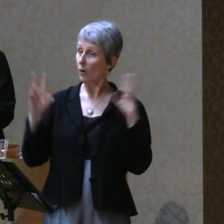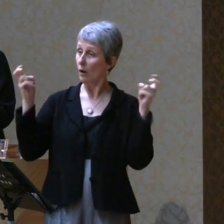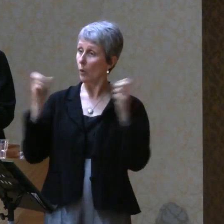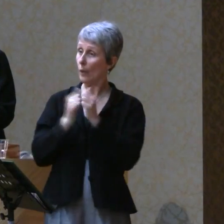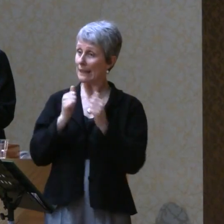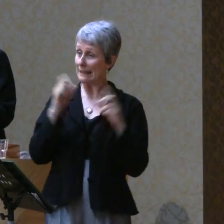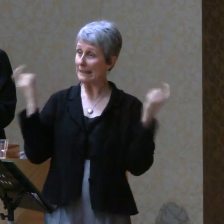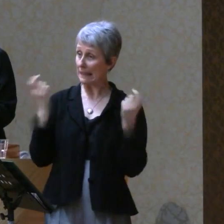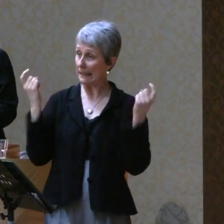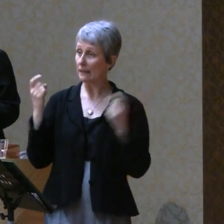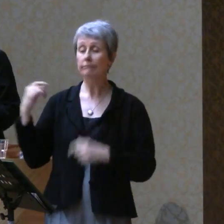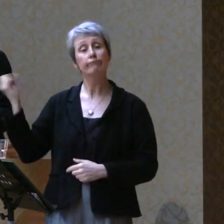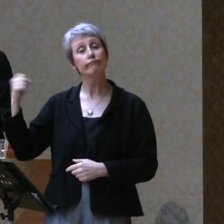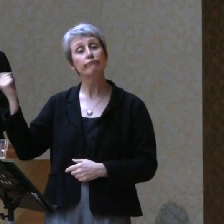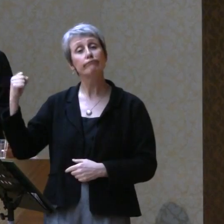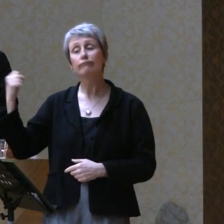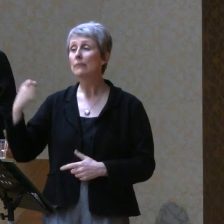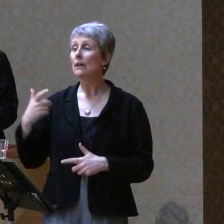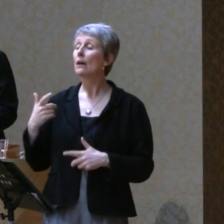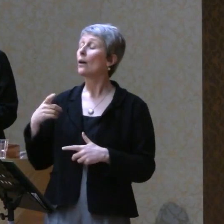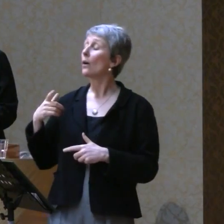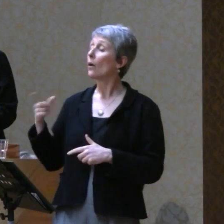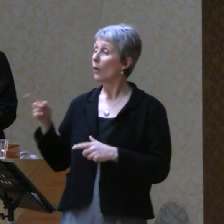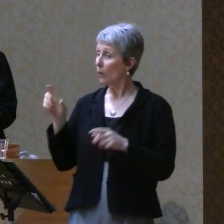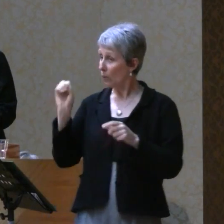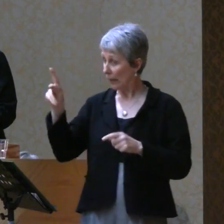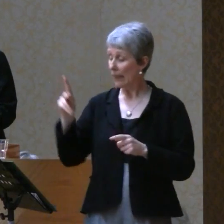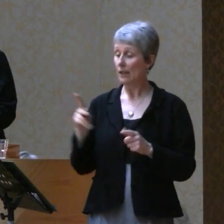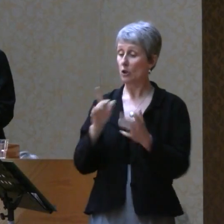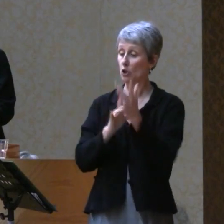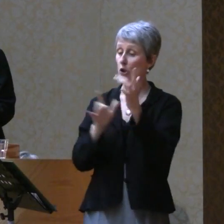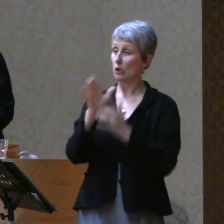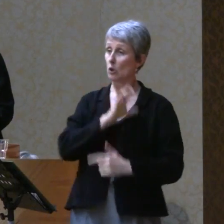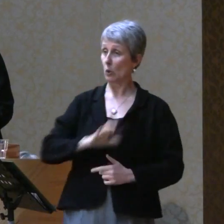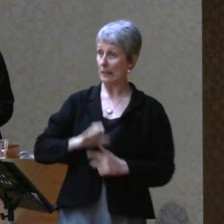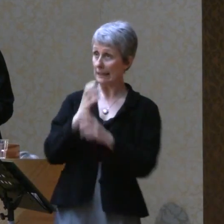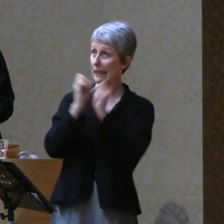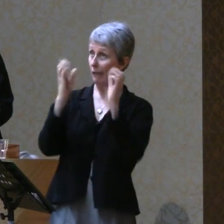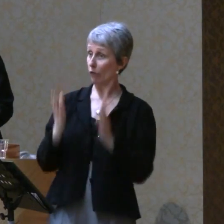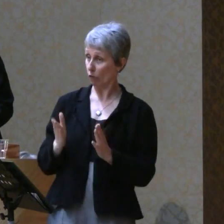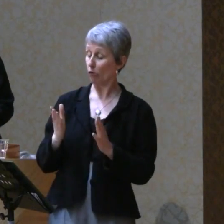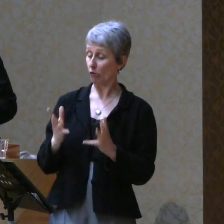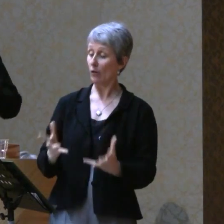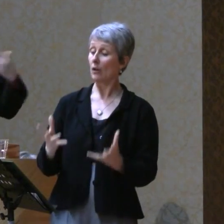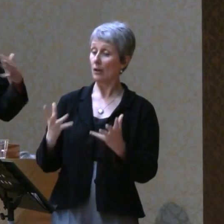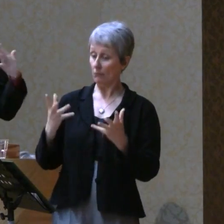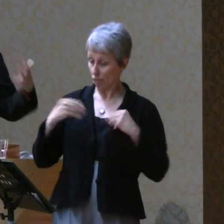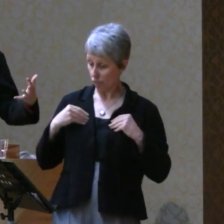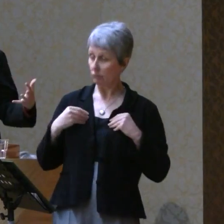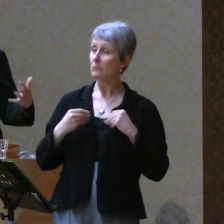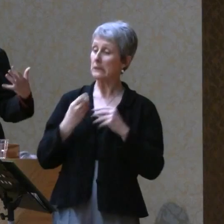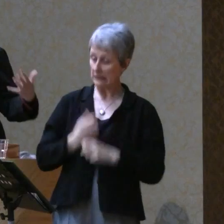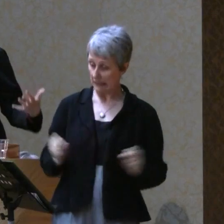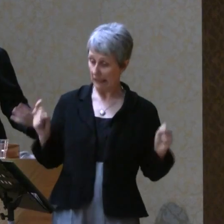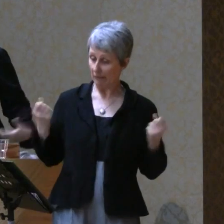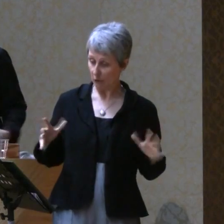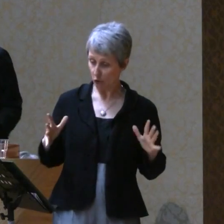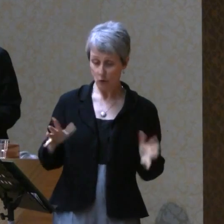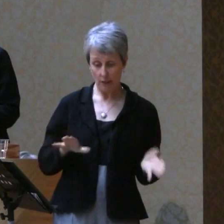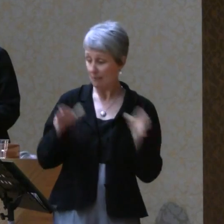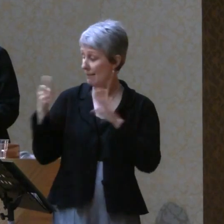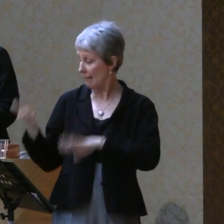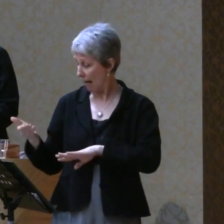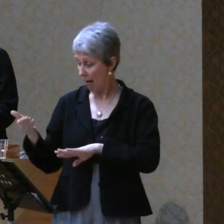And he nodded. And if you take Jesus Christ as your savior, then you're saved. And when you die, you go to live in an